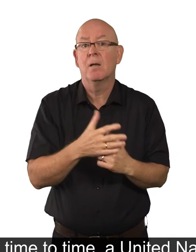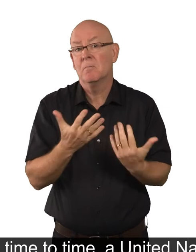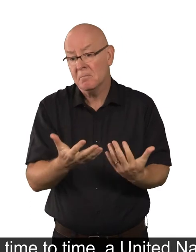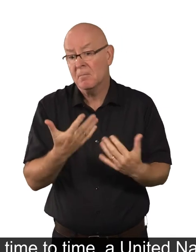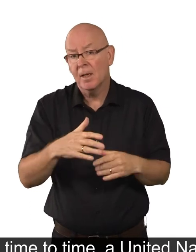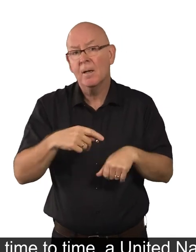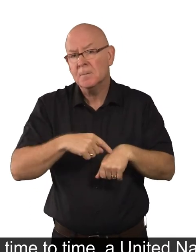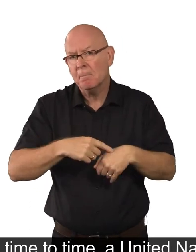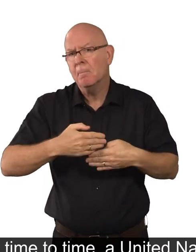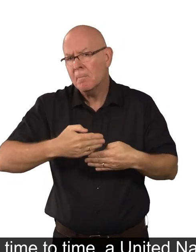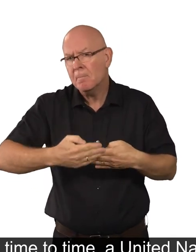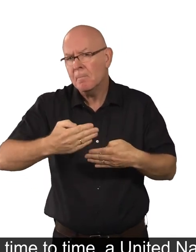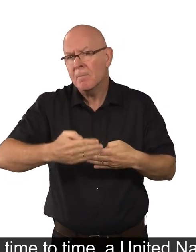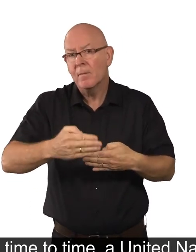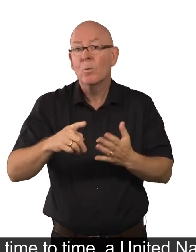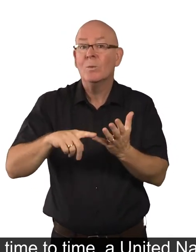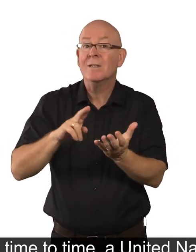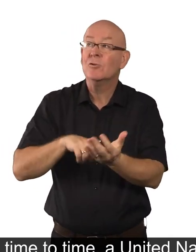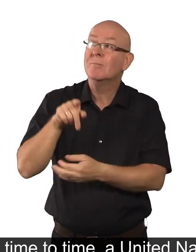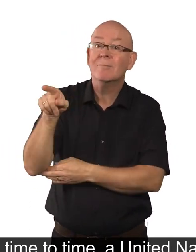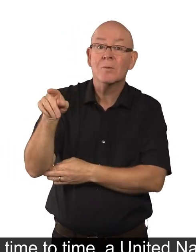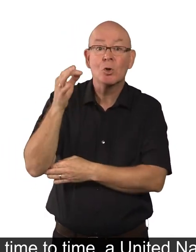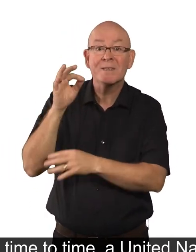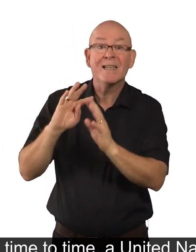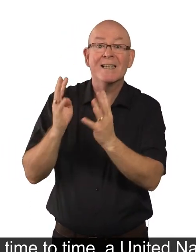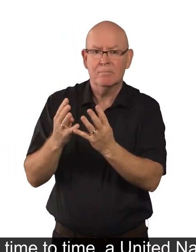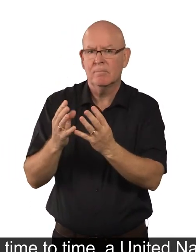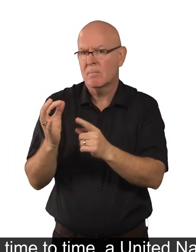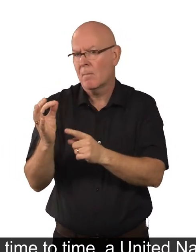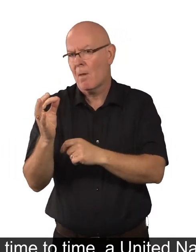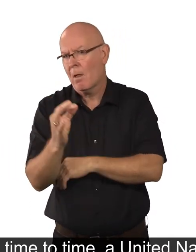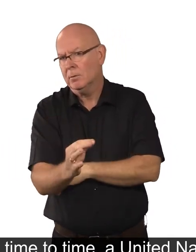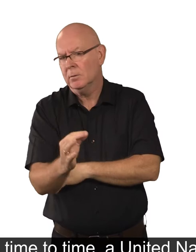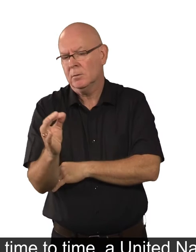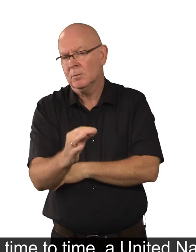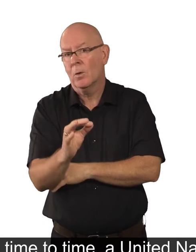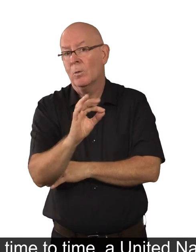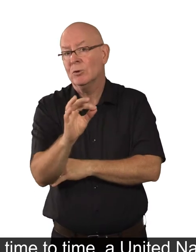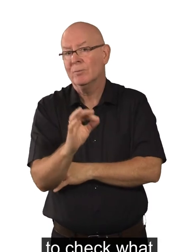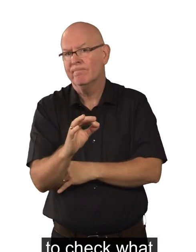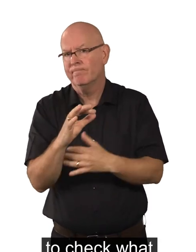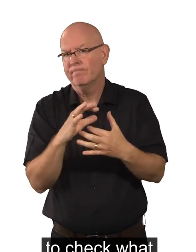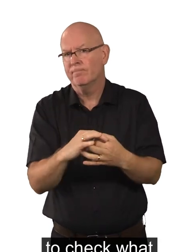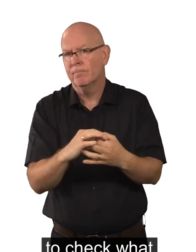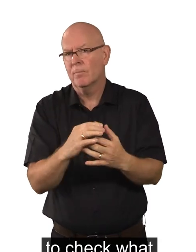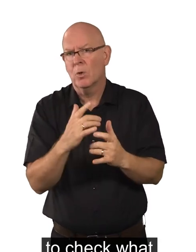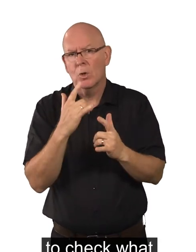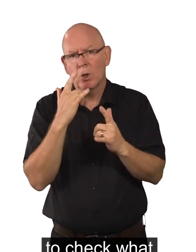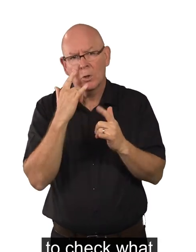From time to time, a United Nations Committee asks questions to check what governments are